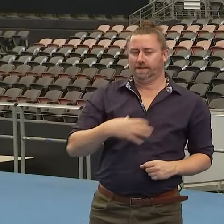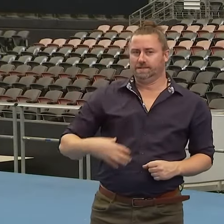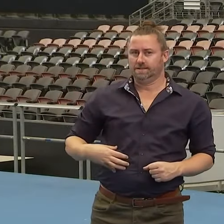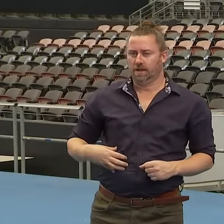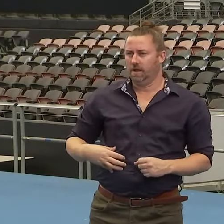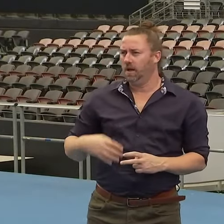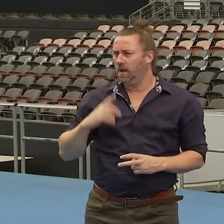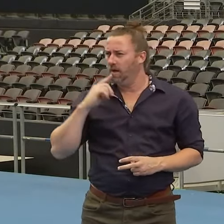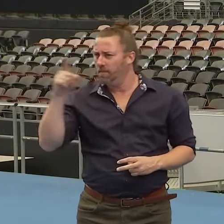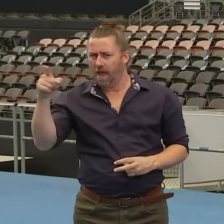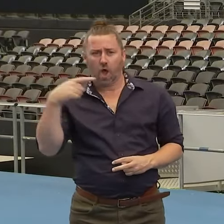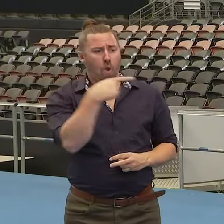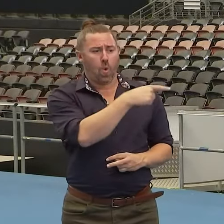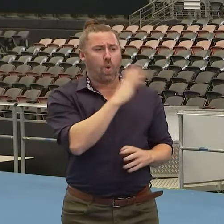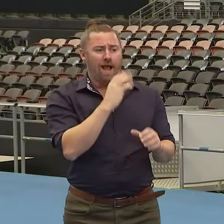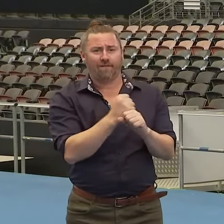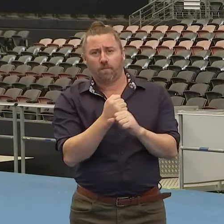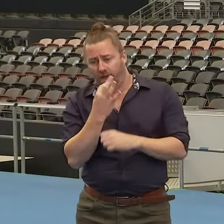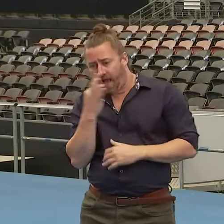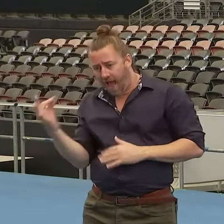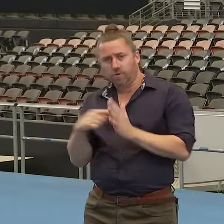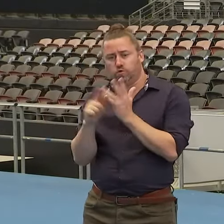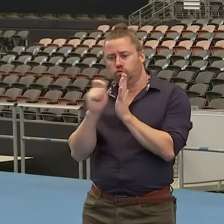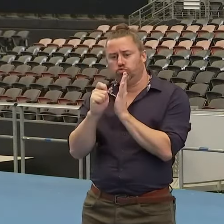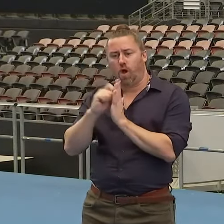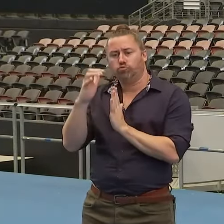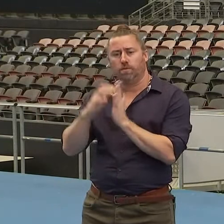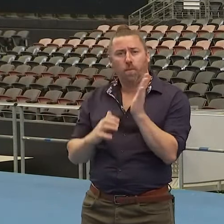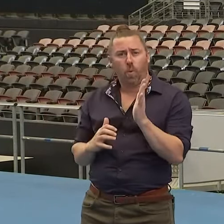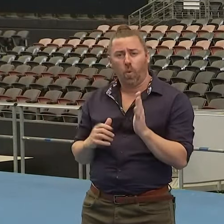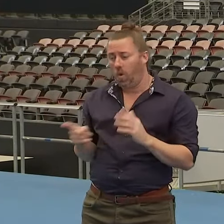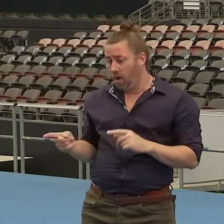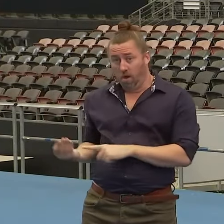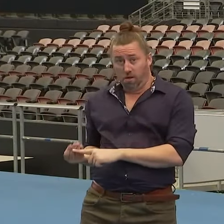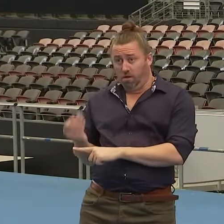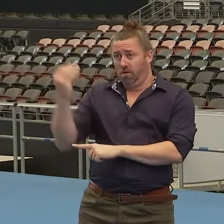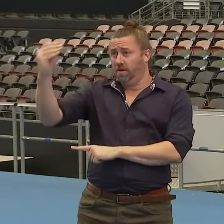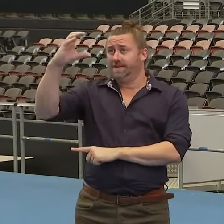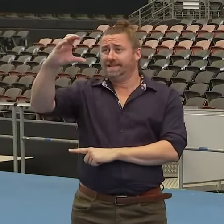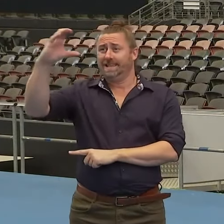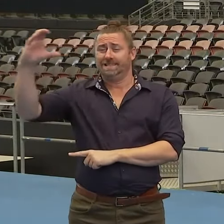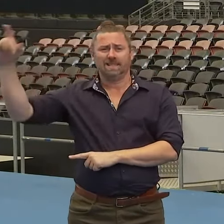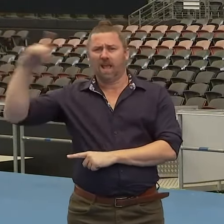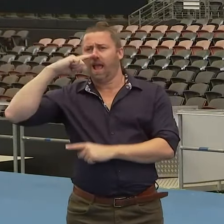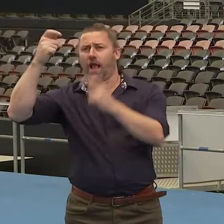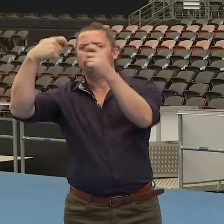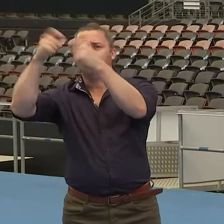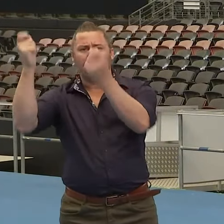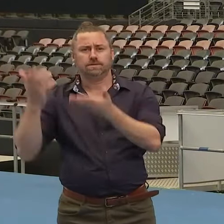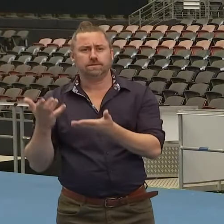all got forwarded to the triple C, so the triple C could have released that report. It was